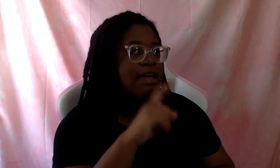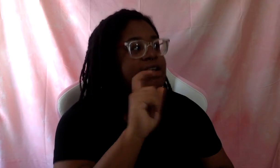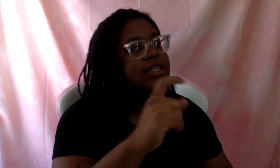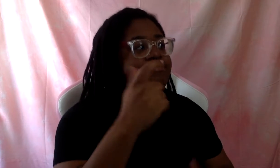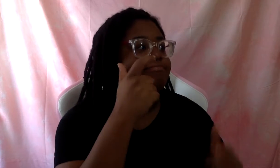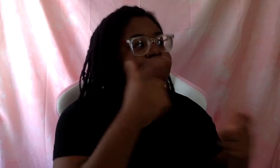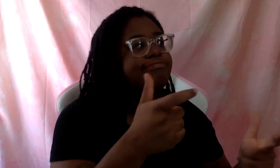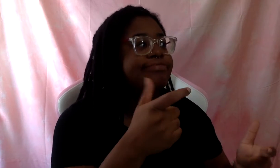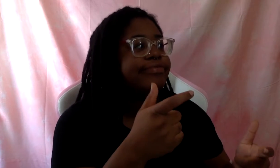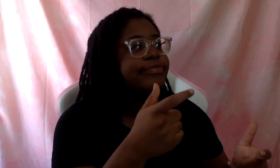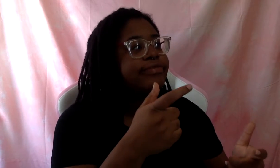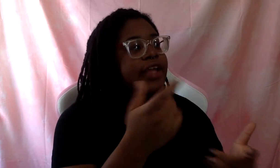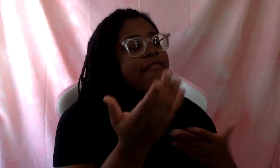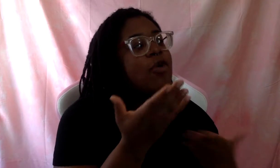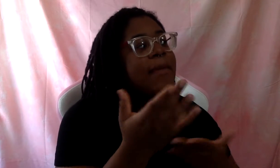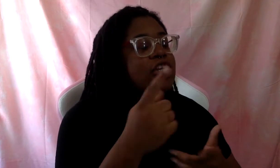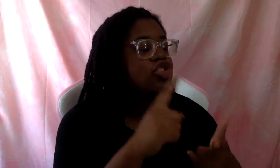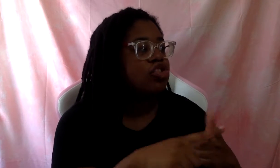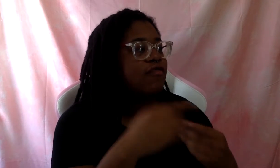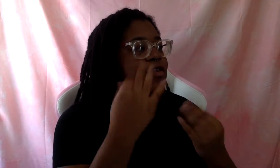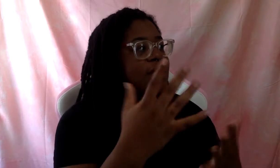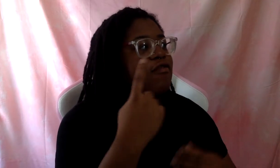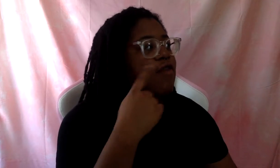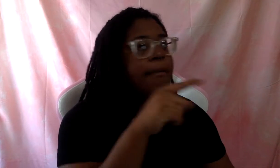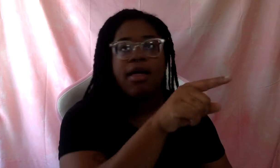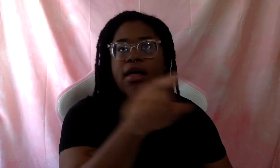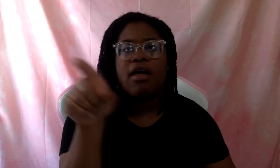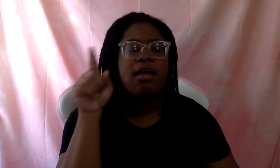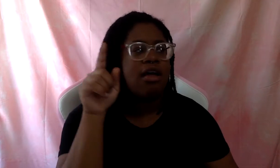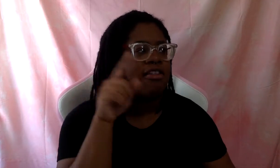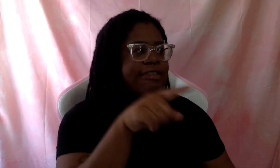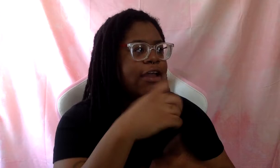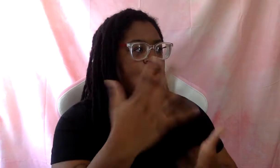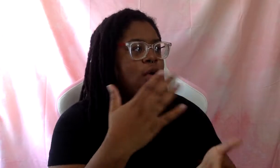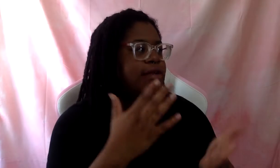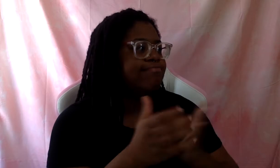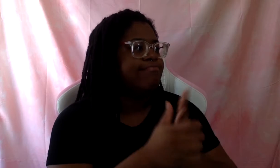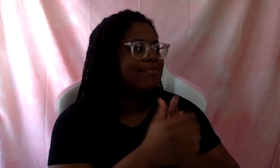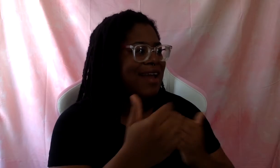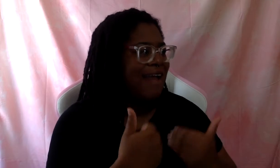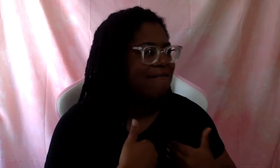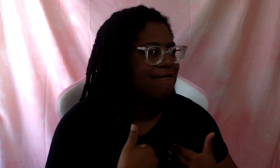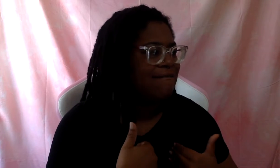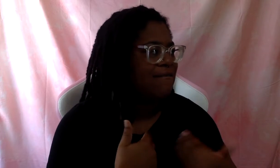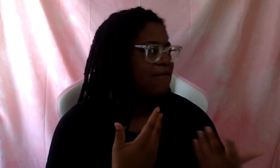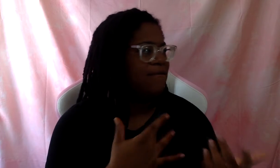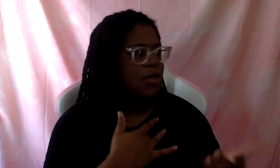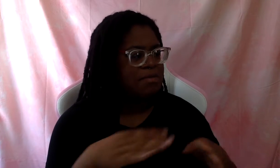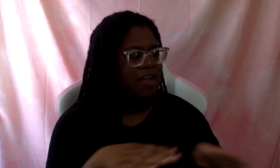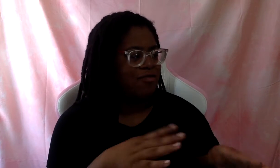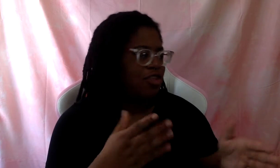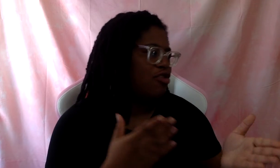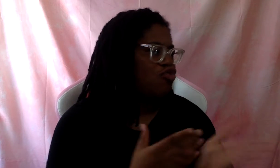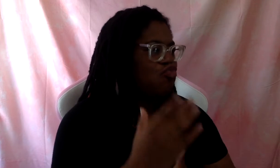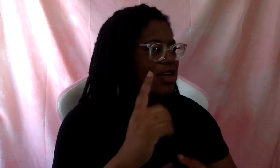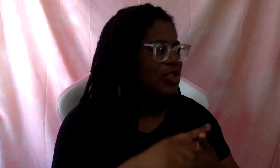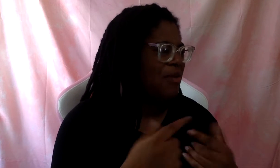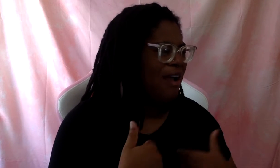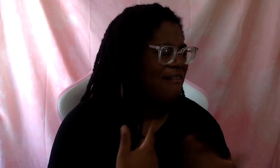services from everybody else, from everybody else. Um, what kind of messaging are you sending